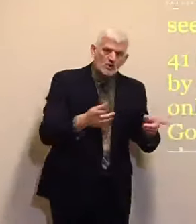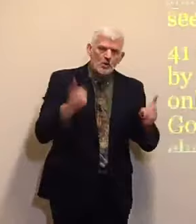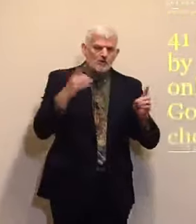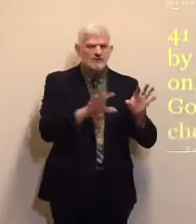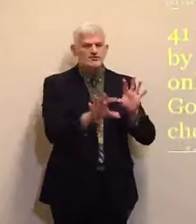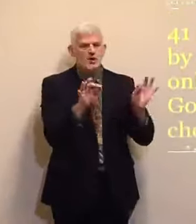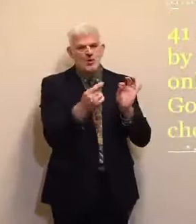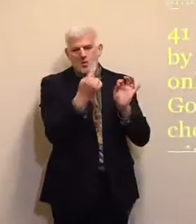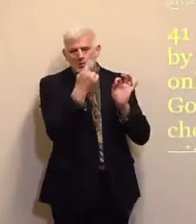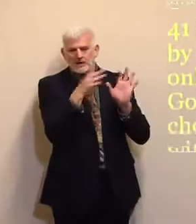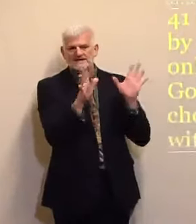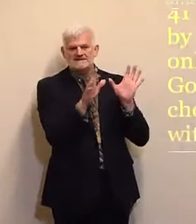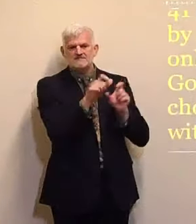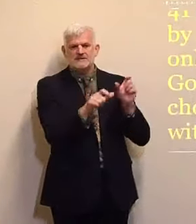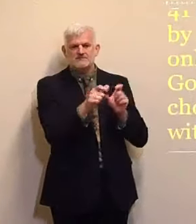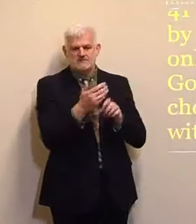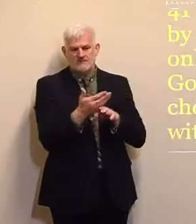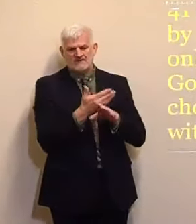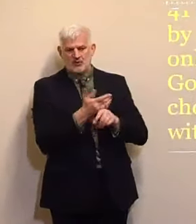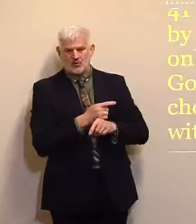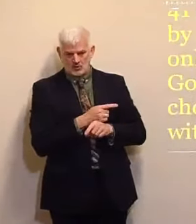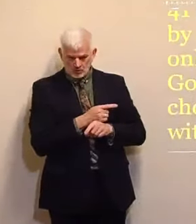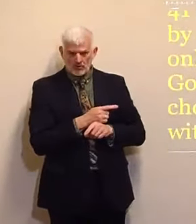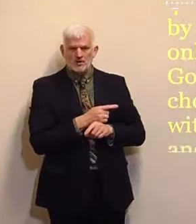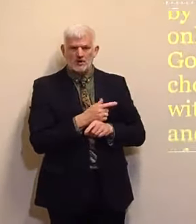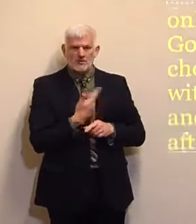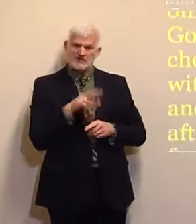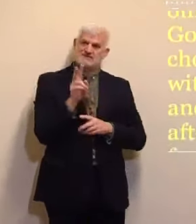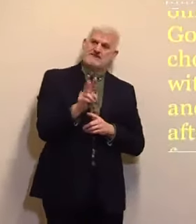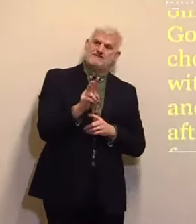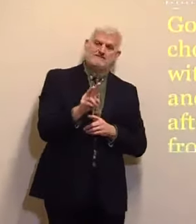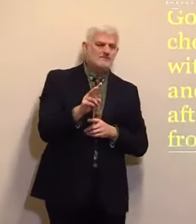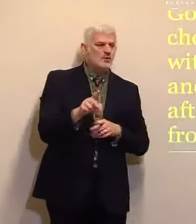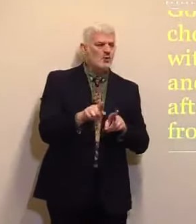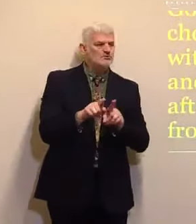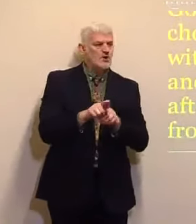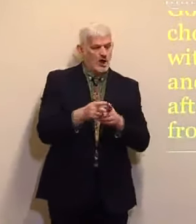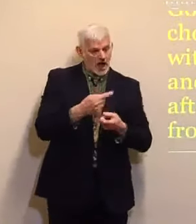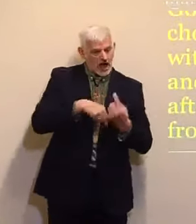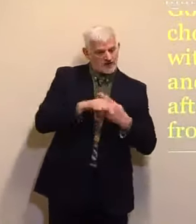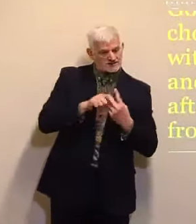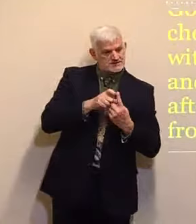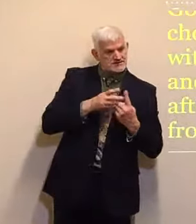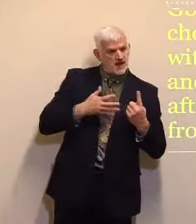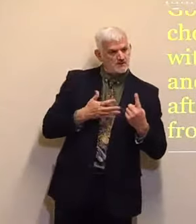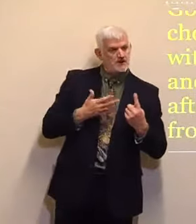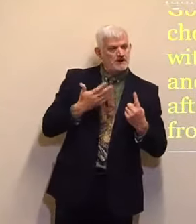Even to us Who did eat and drink with him After he rose from the dead